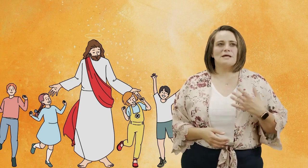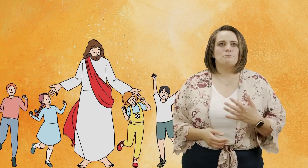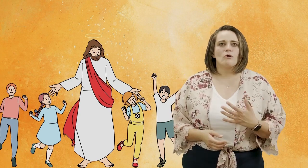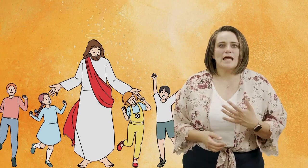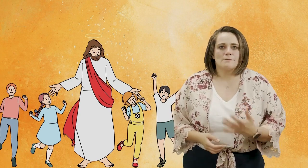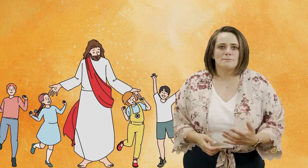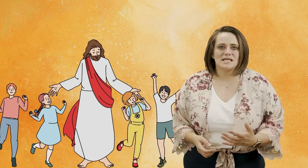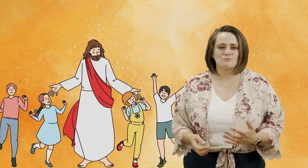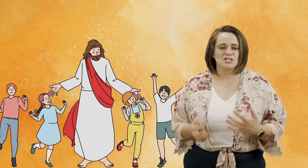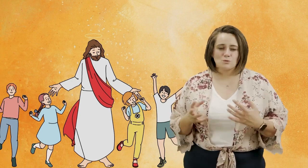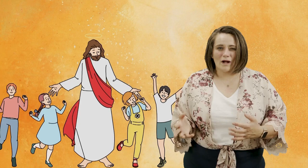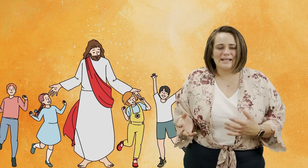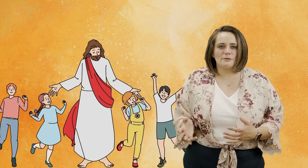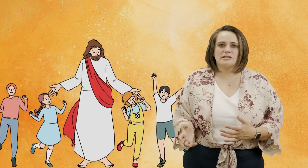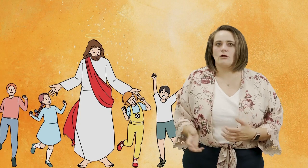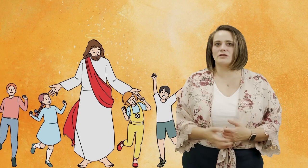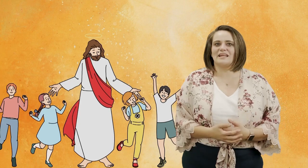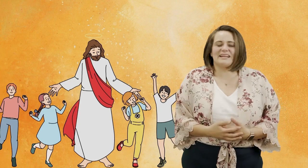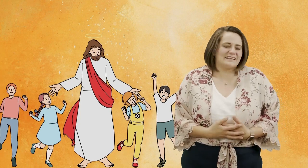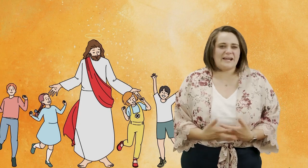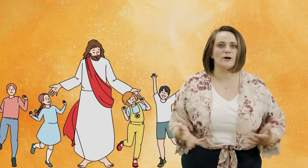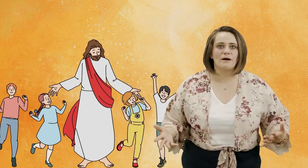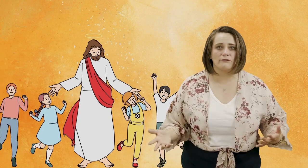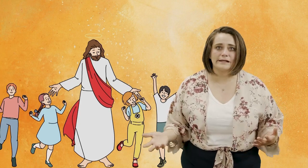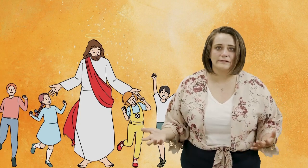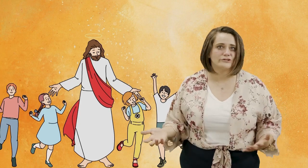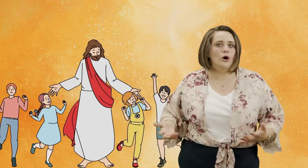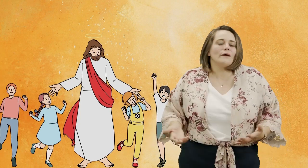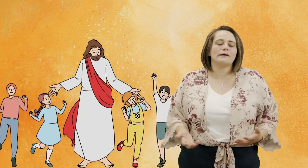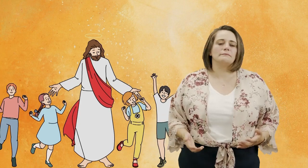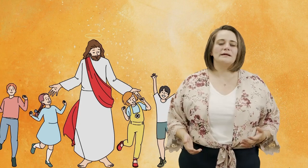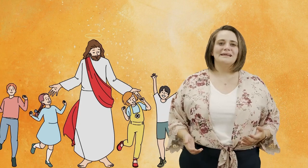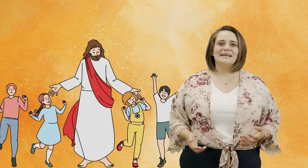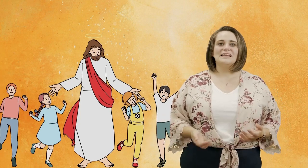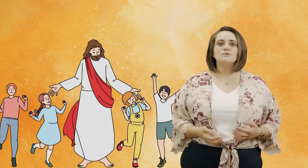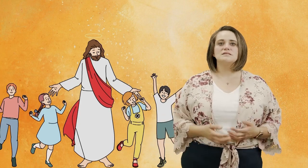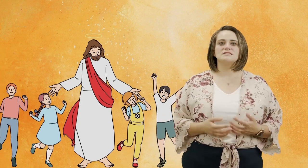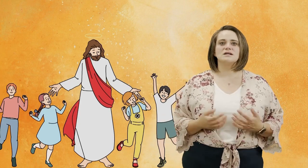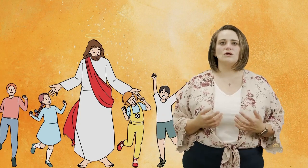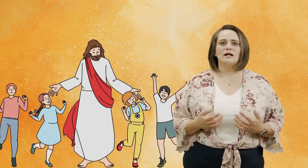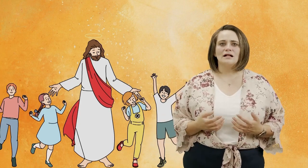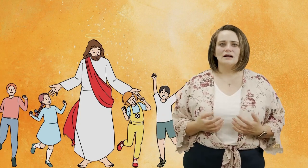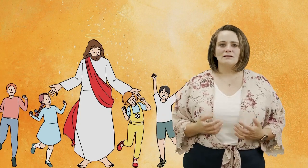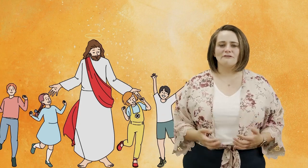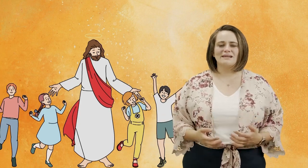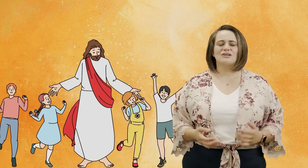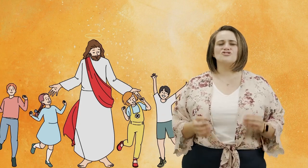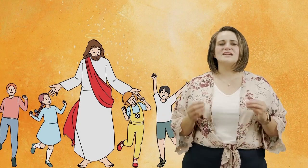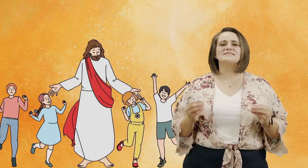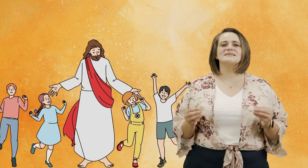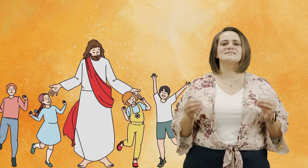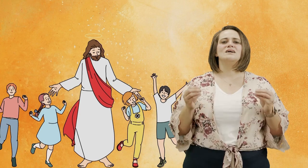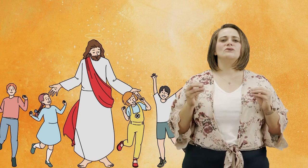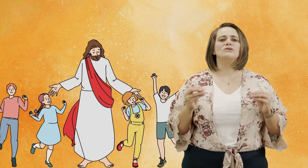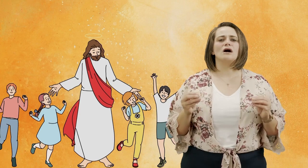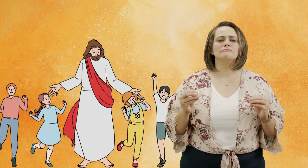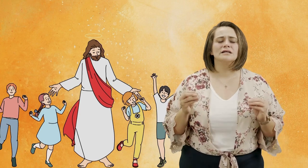people came up to him just wanting to be healed and they didn't care about getting to know him he was still loving jesus loved